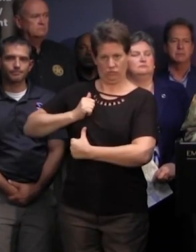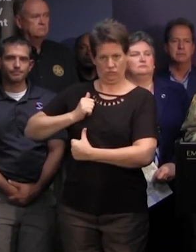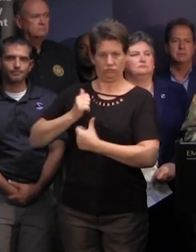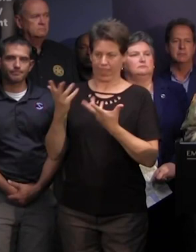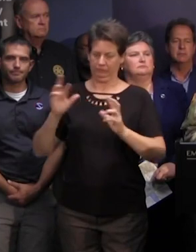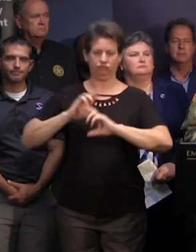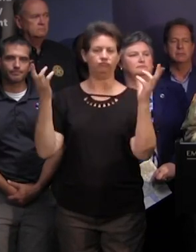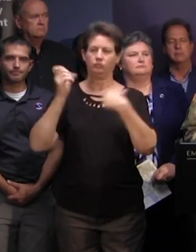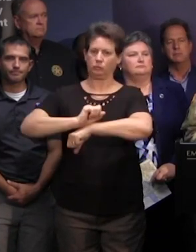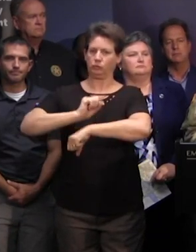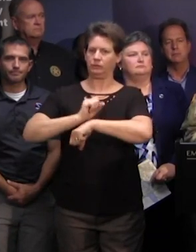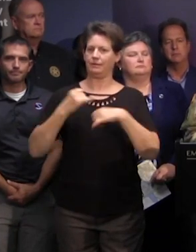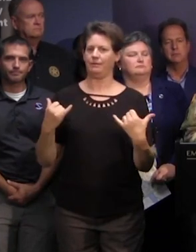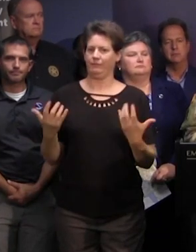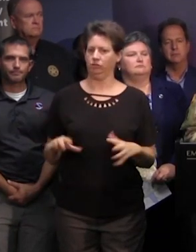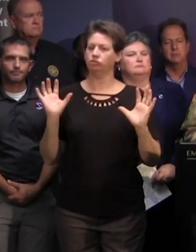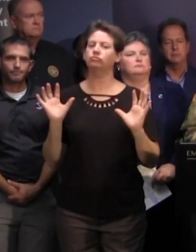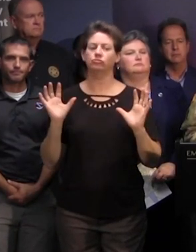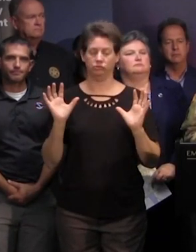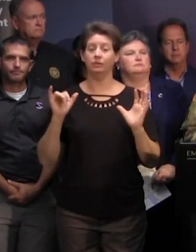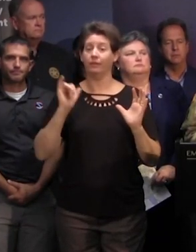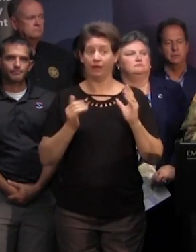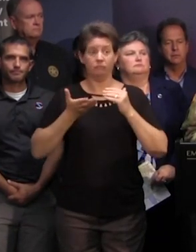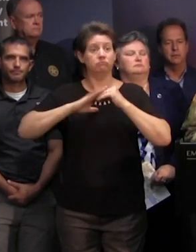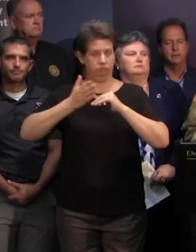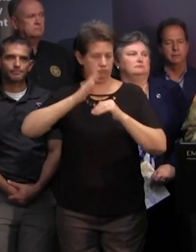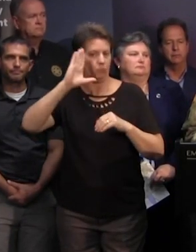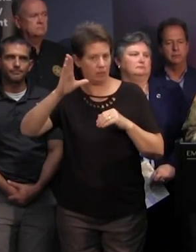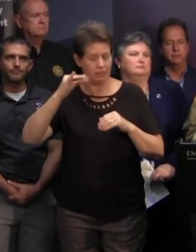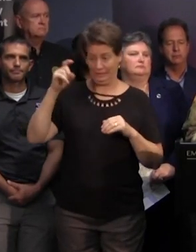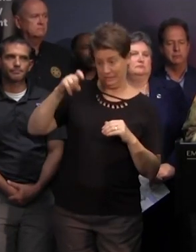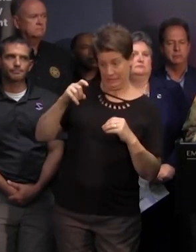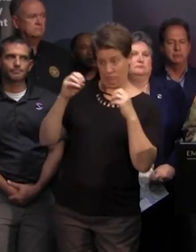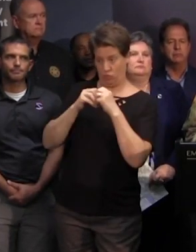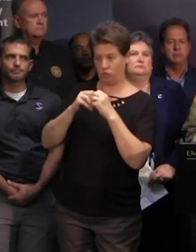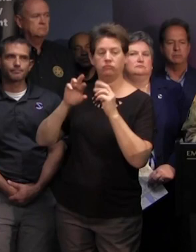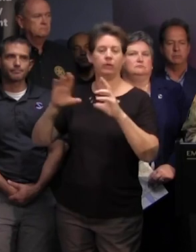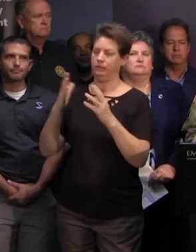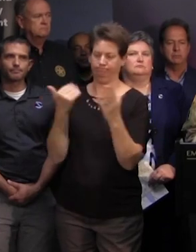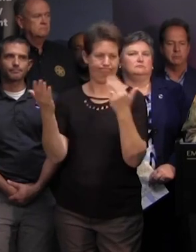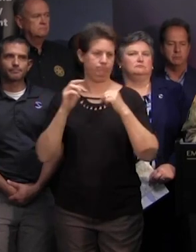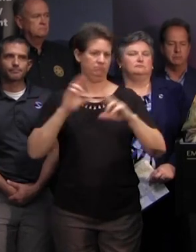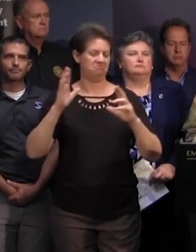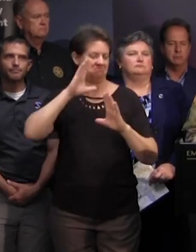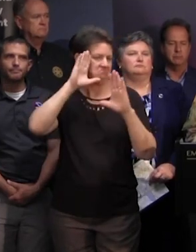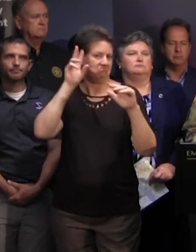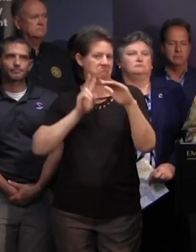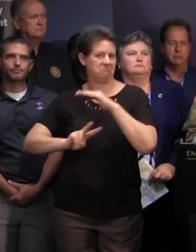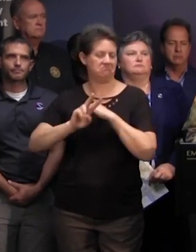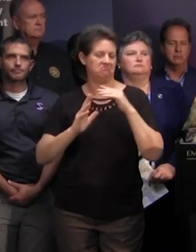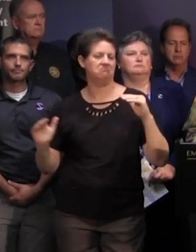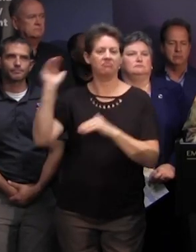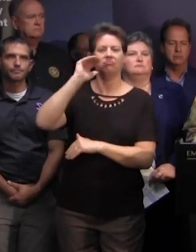on duty and that number will increase as the needs increase uh we suspect it will go well past 3 000